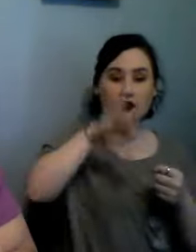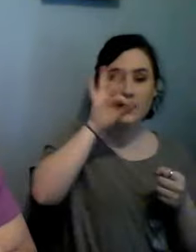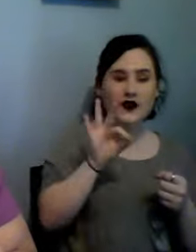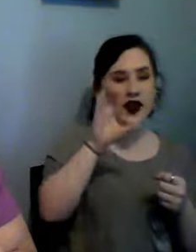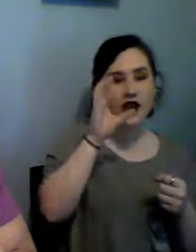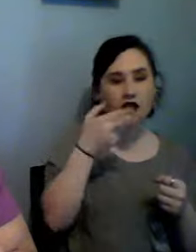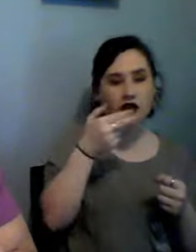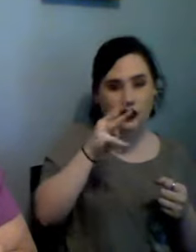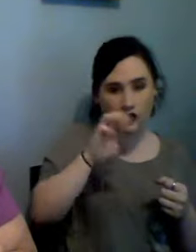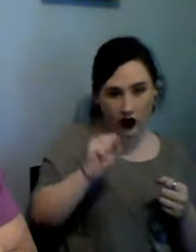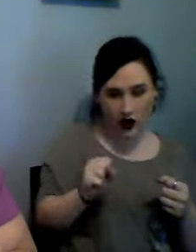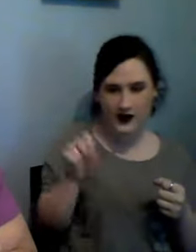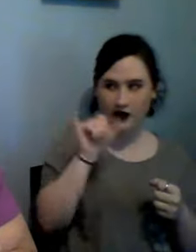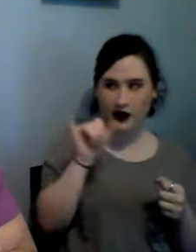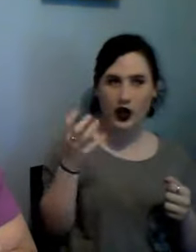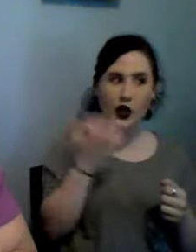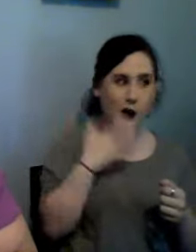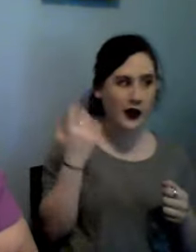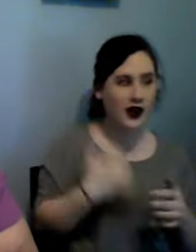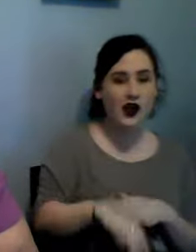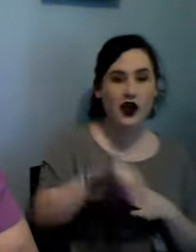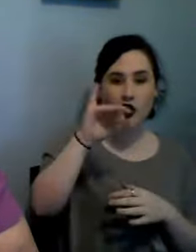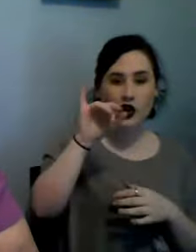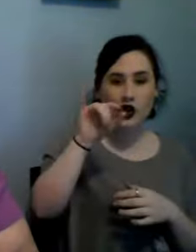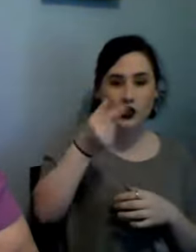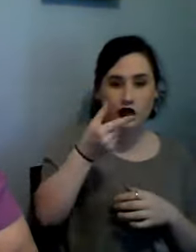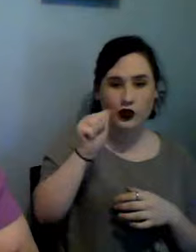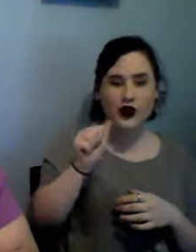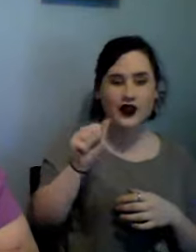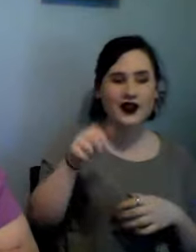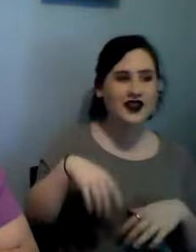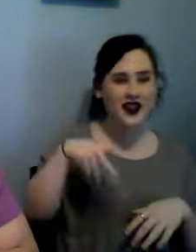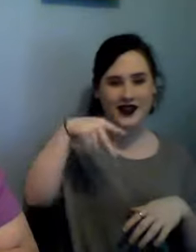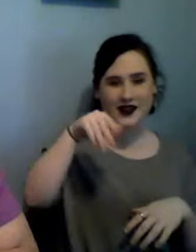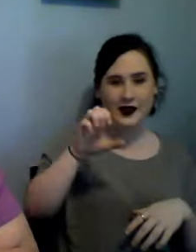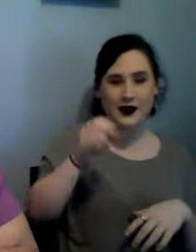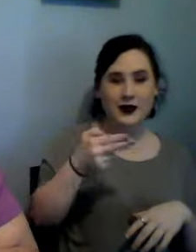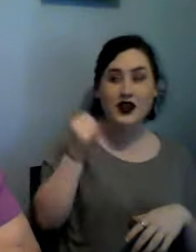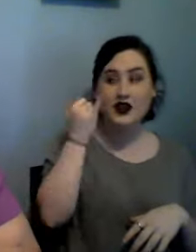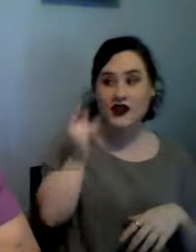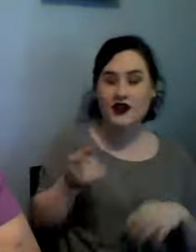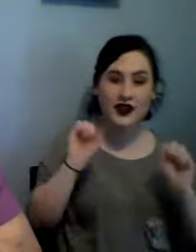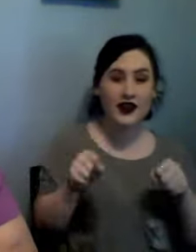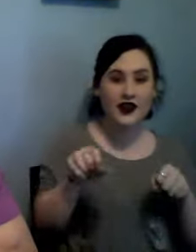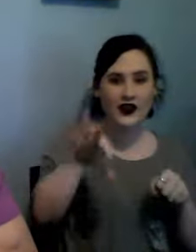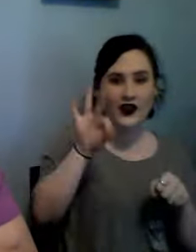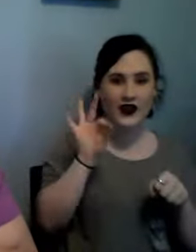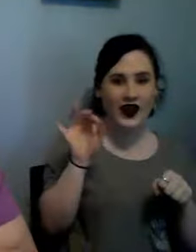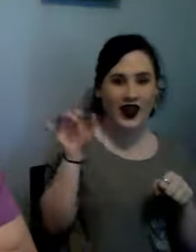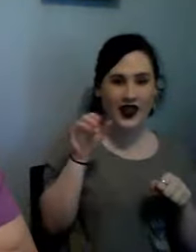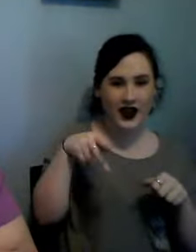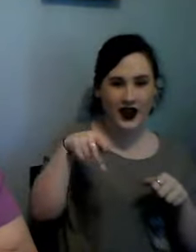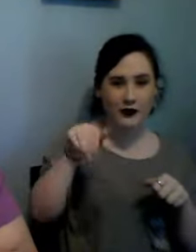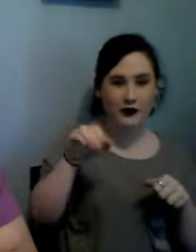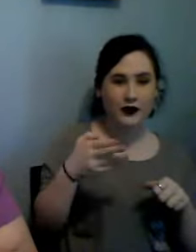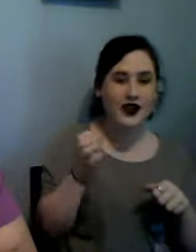is a peach if I could find a little peach to go in there as like I have been there Mississippi is a magnolia